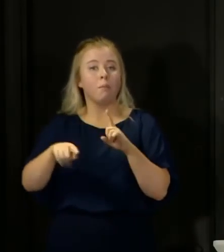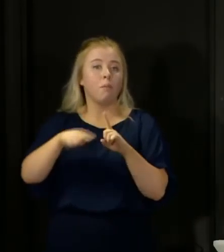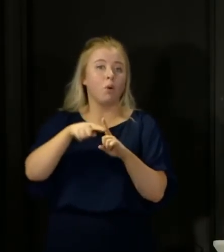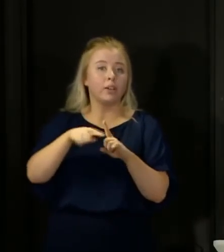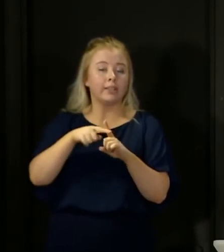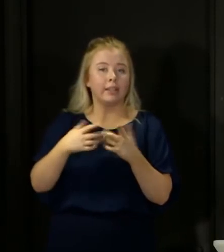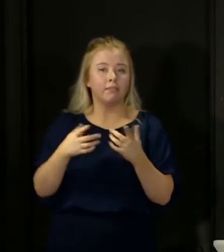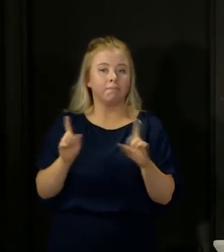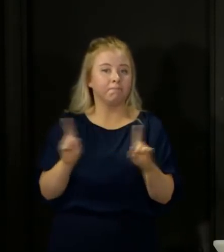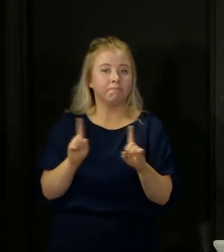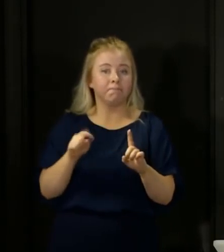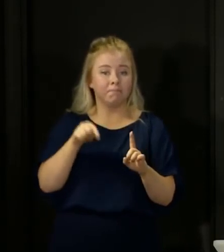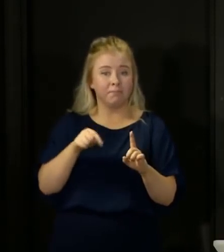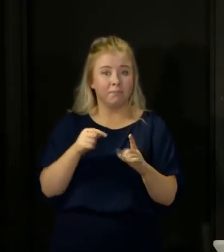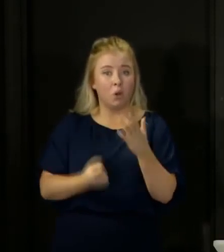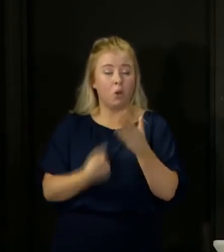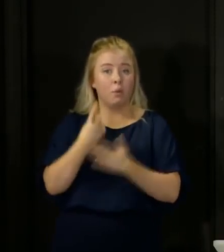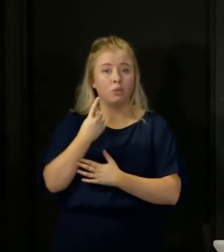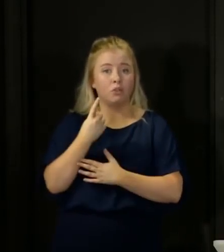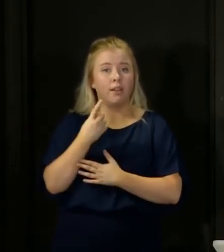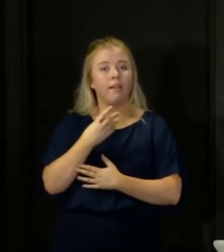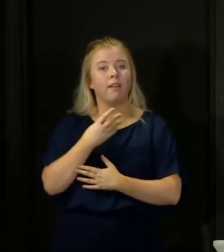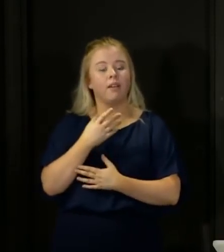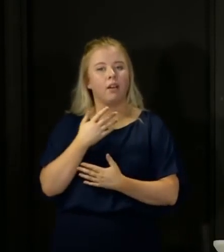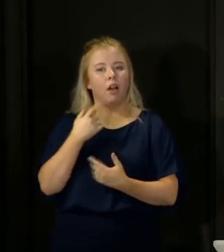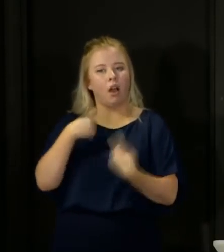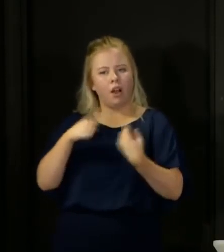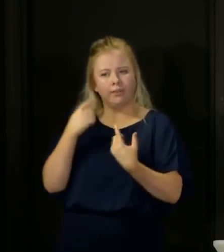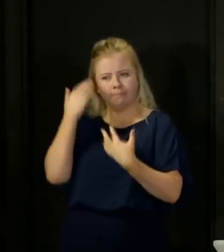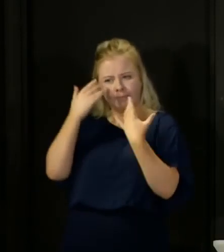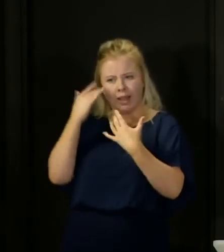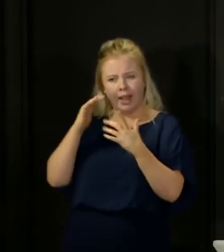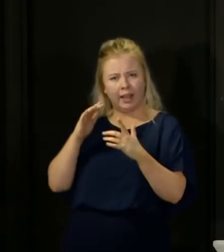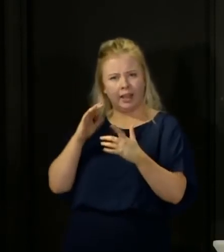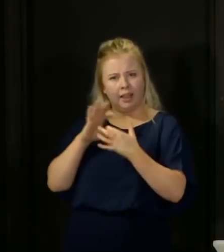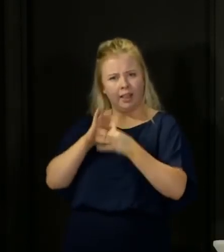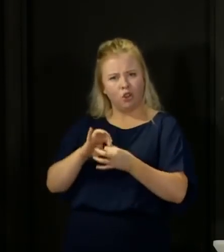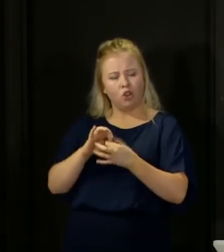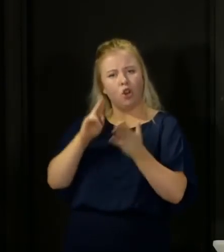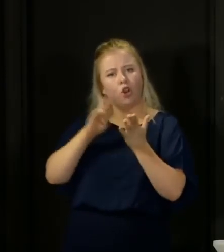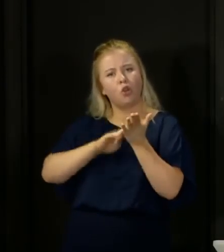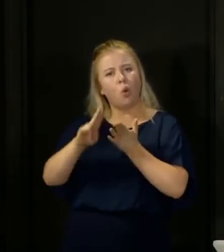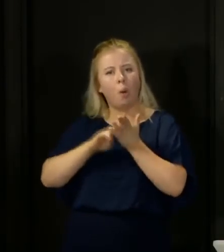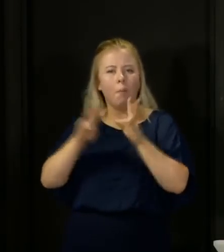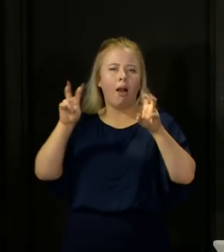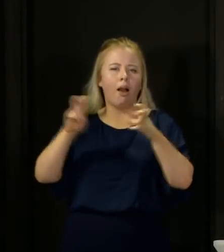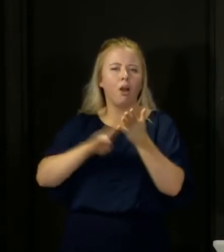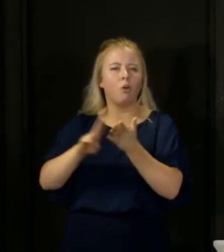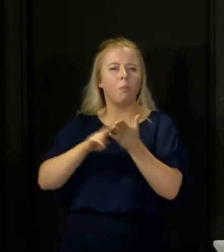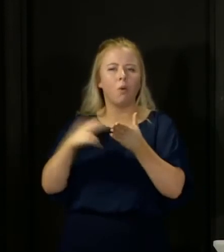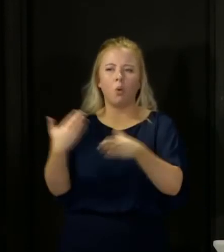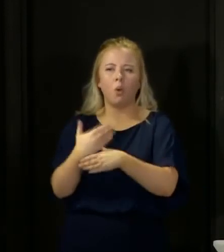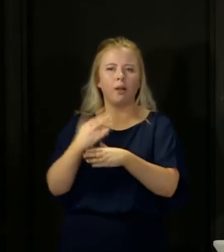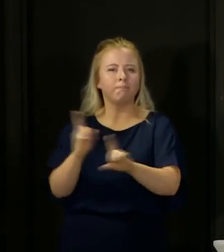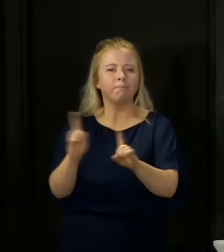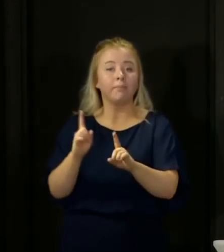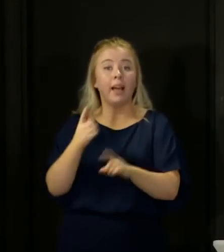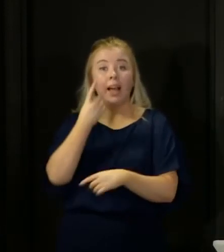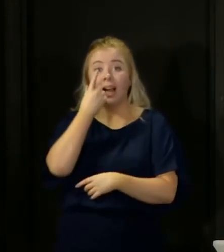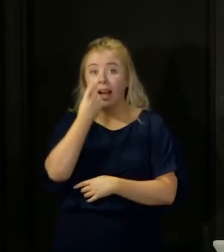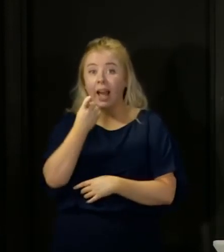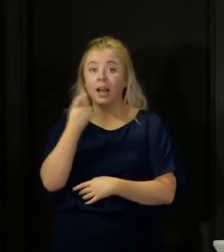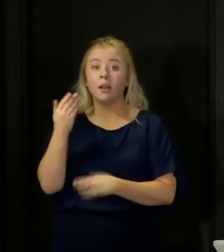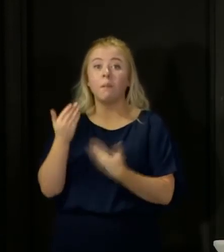negative of the crisis this is an opportunity for some rethinking about normal working practices can we have homeworking where